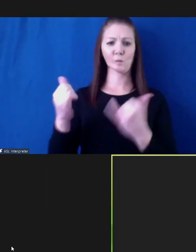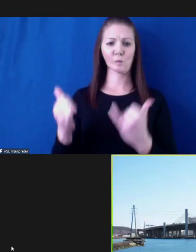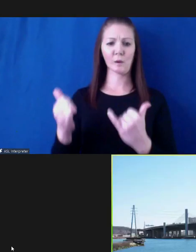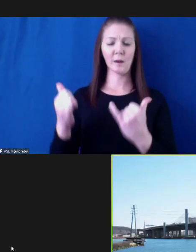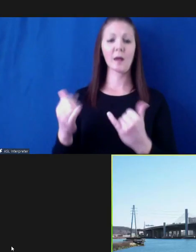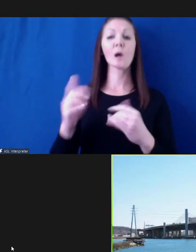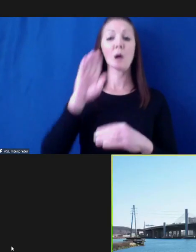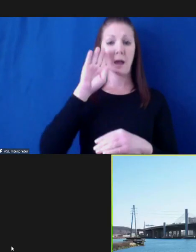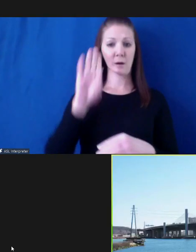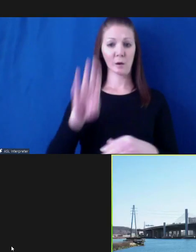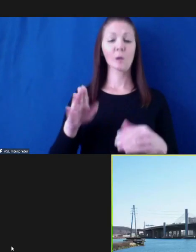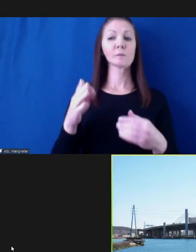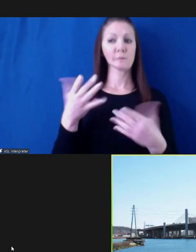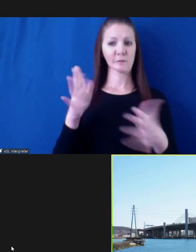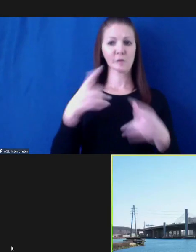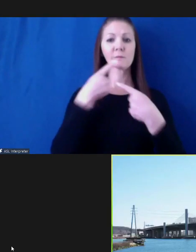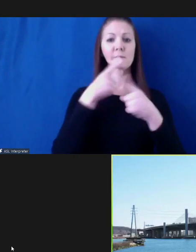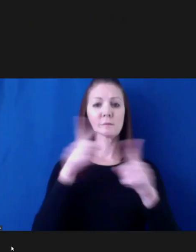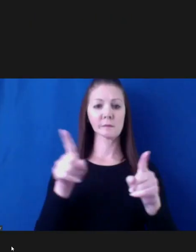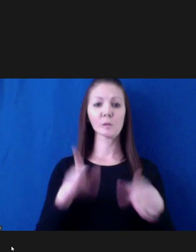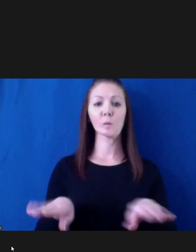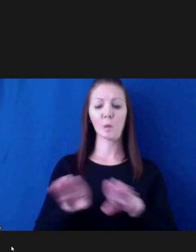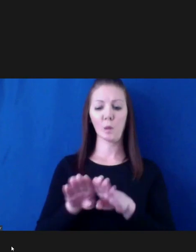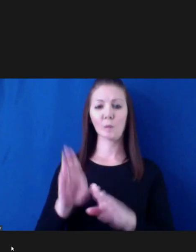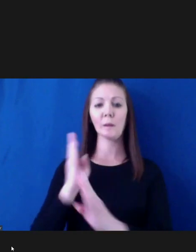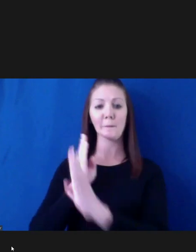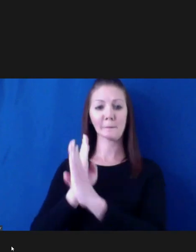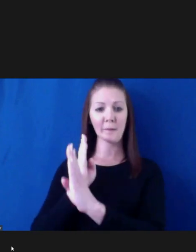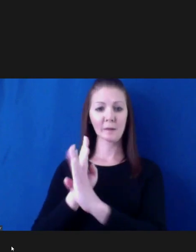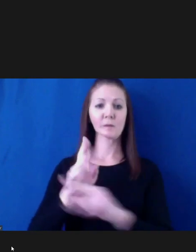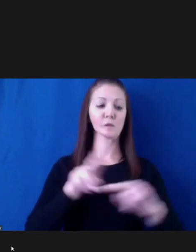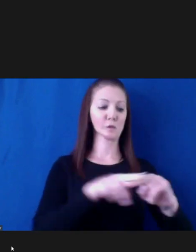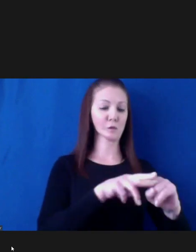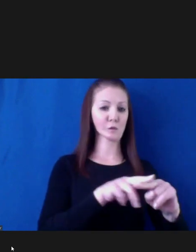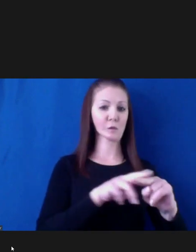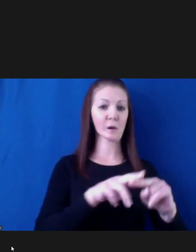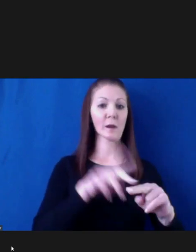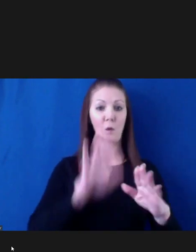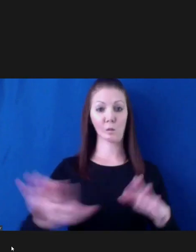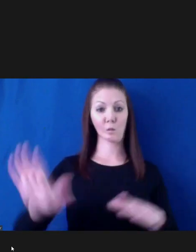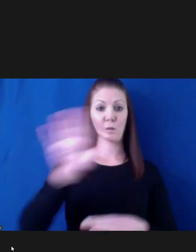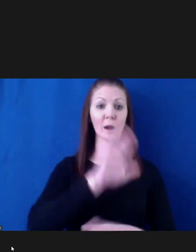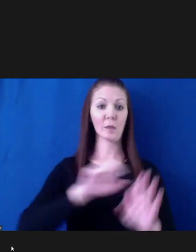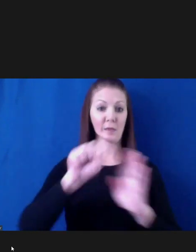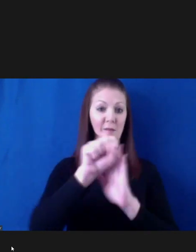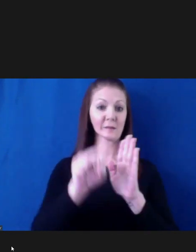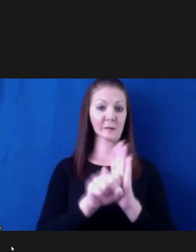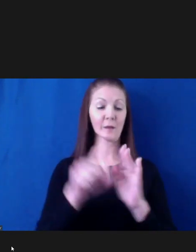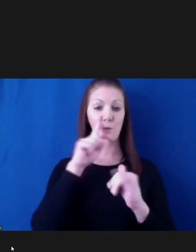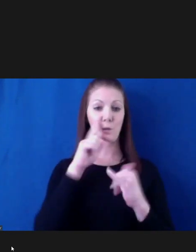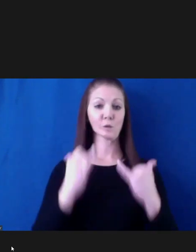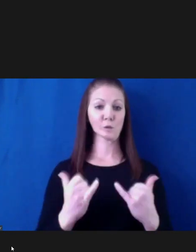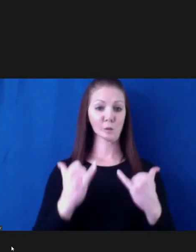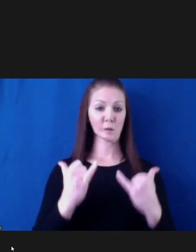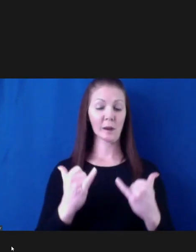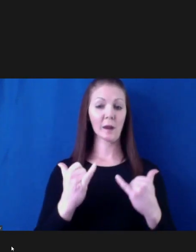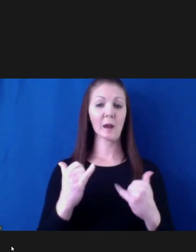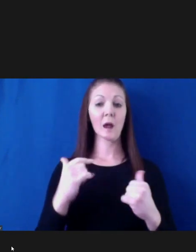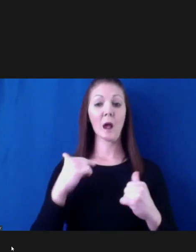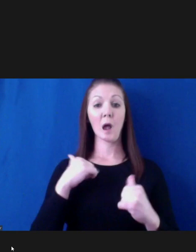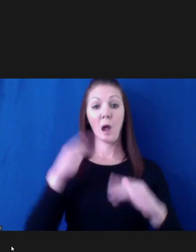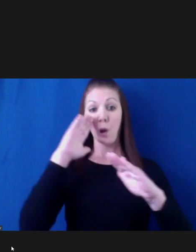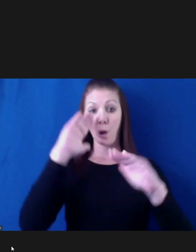around the state for today. We envision that regular Sunday service will, will